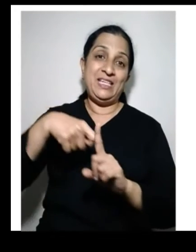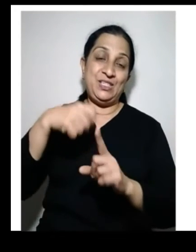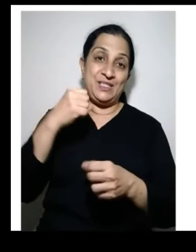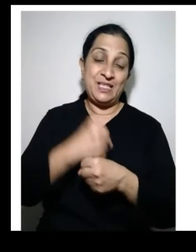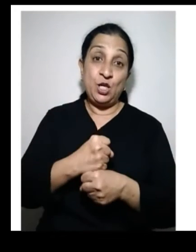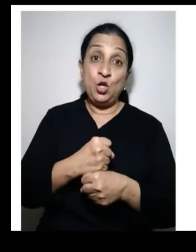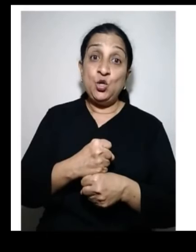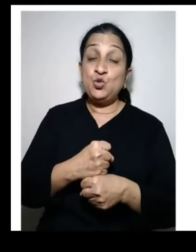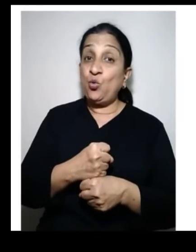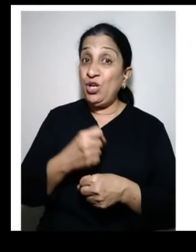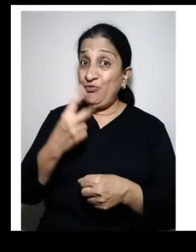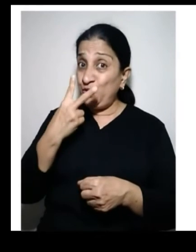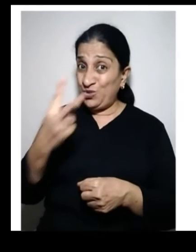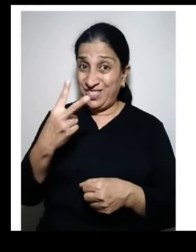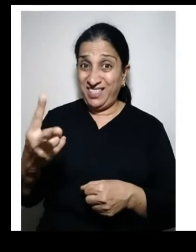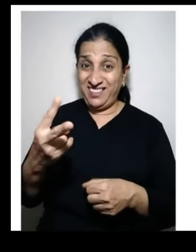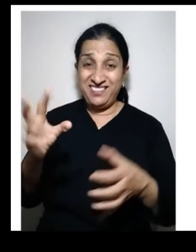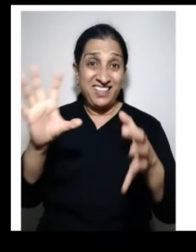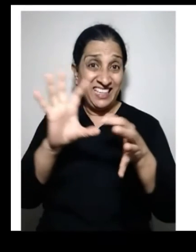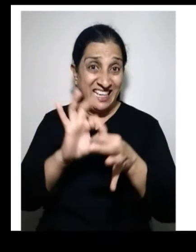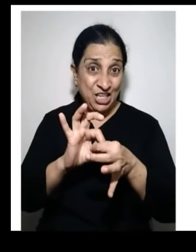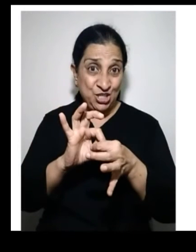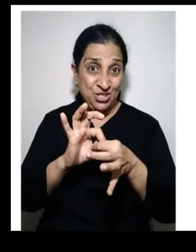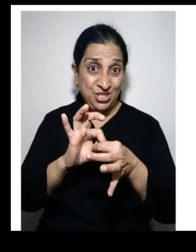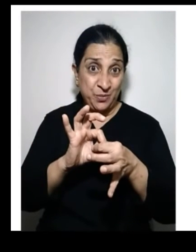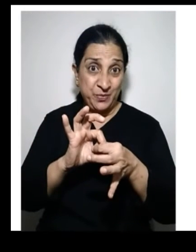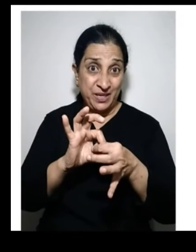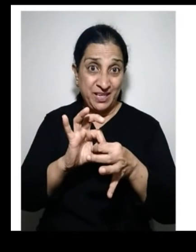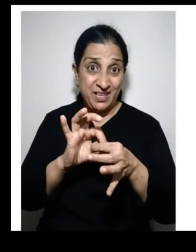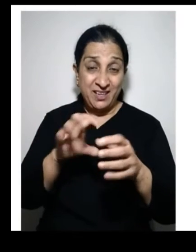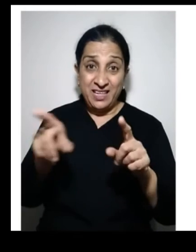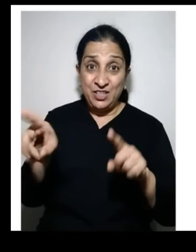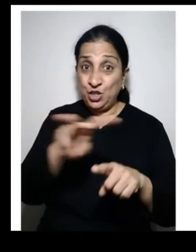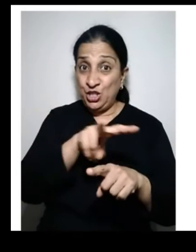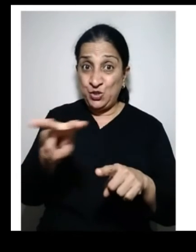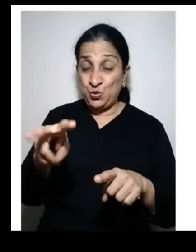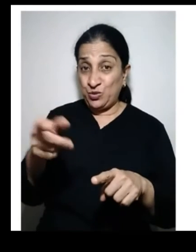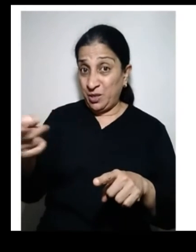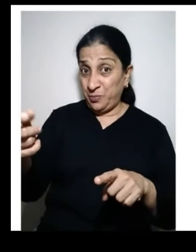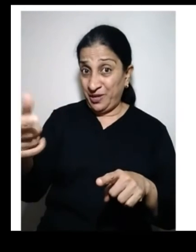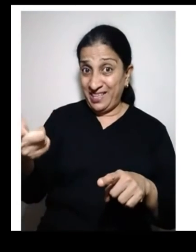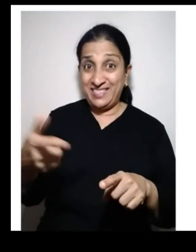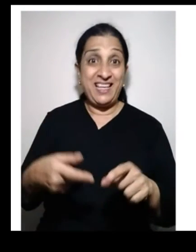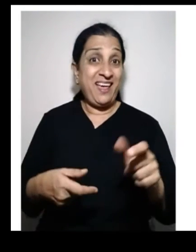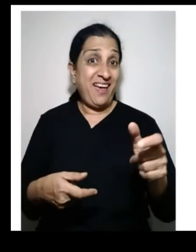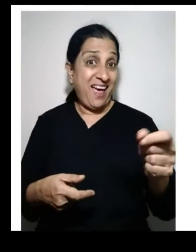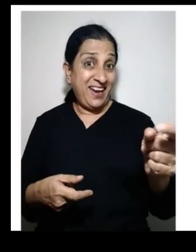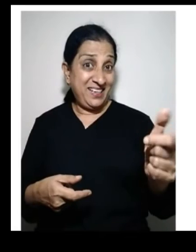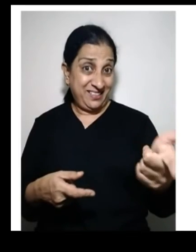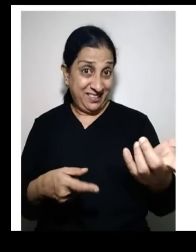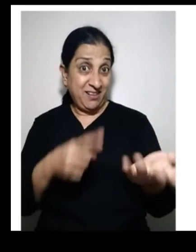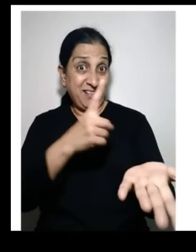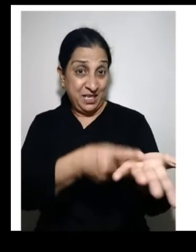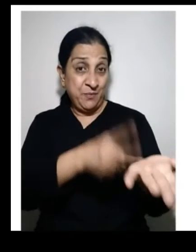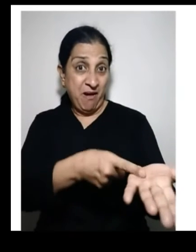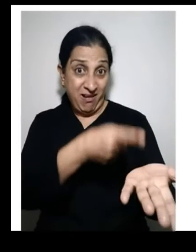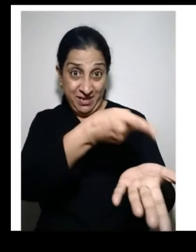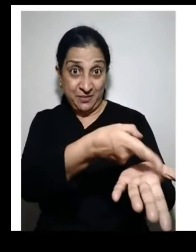to 4 kgs. If you see the relationship between demand and the